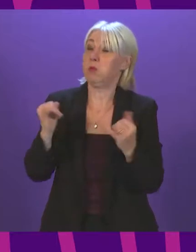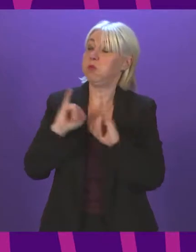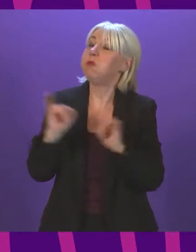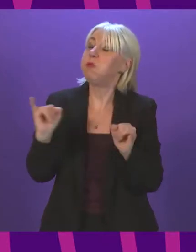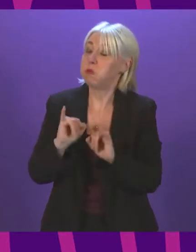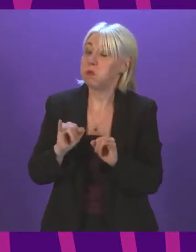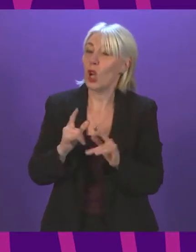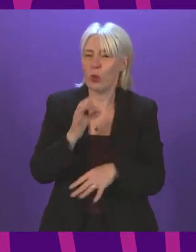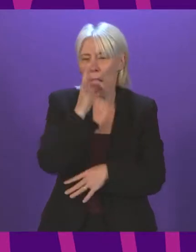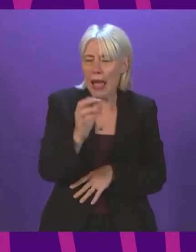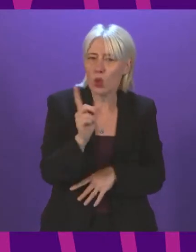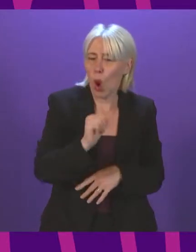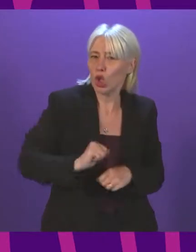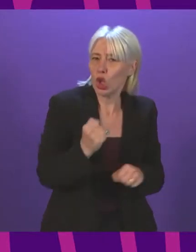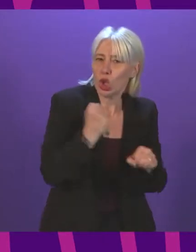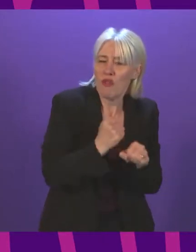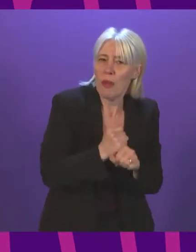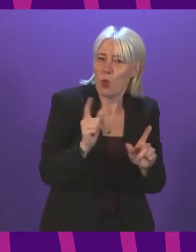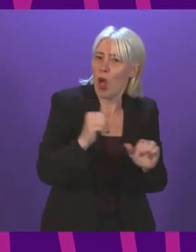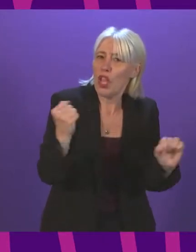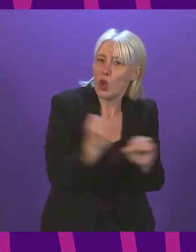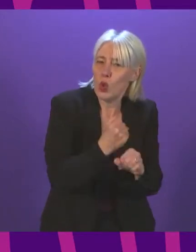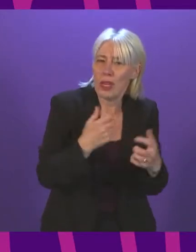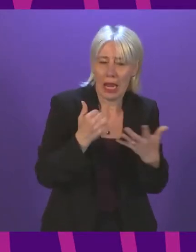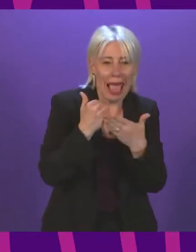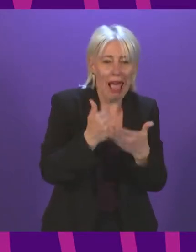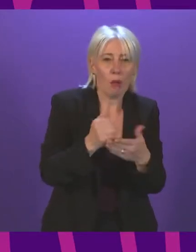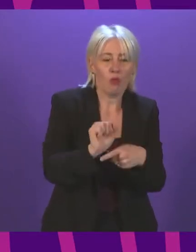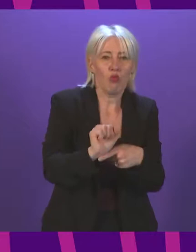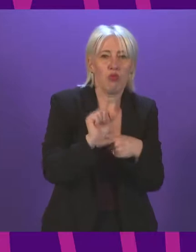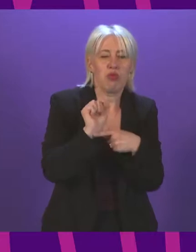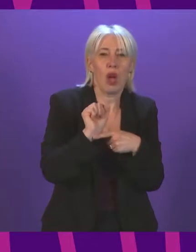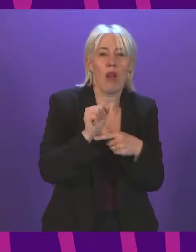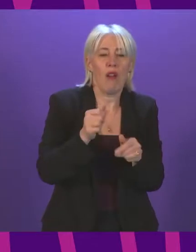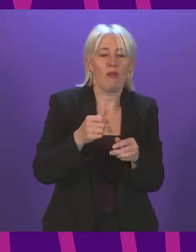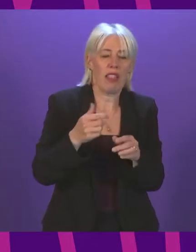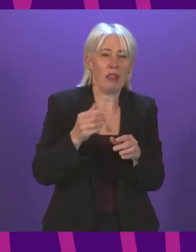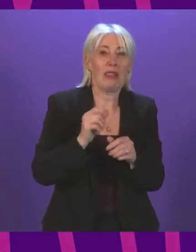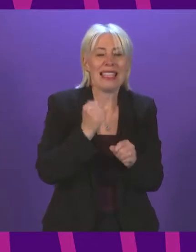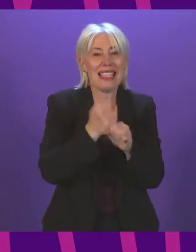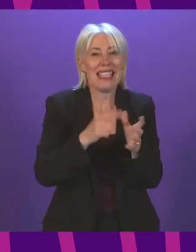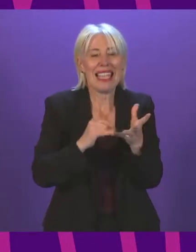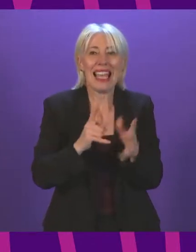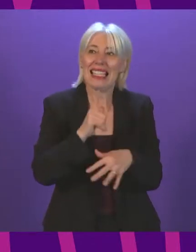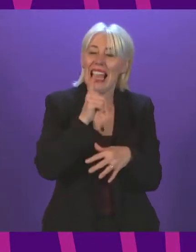what action the Scottish Government has taken to help prevent fuel poverty? Will she join